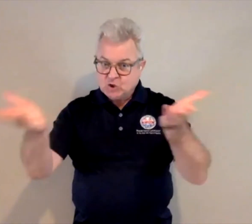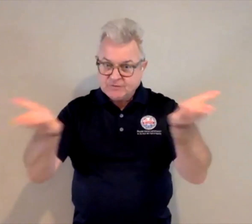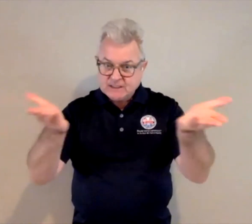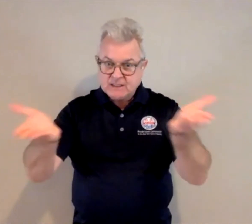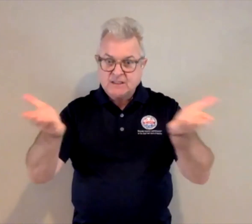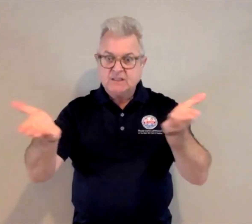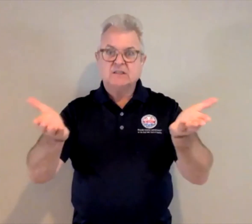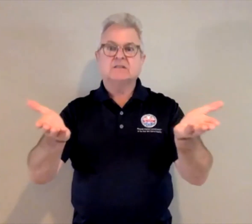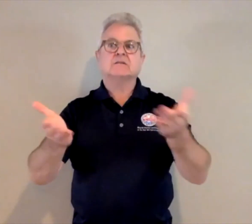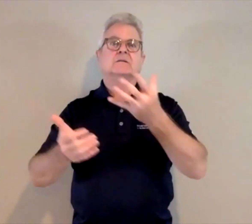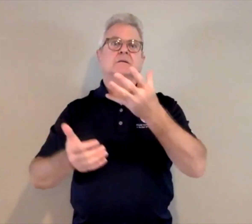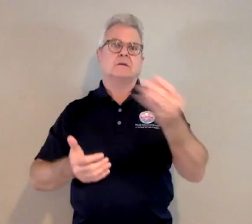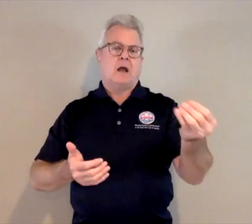It is a free service,